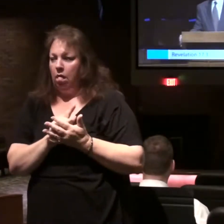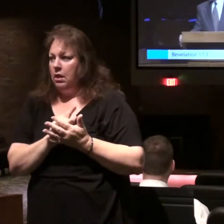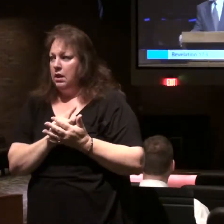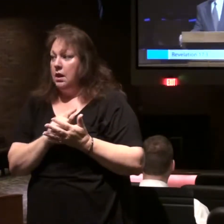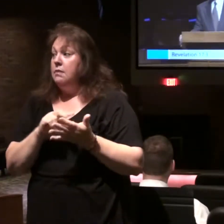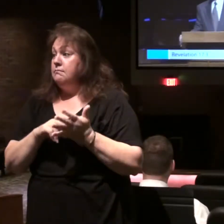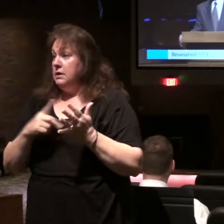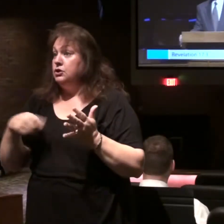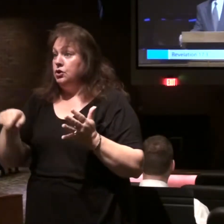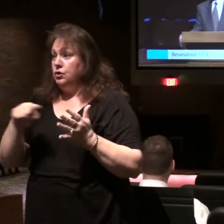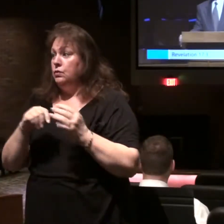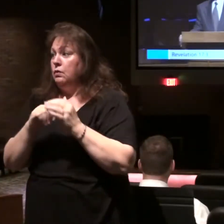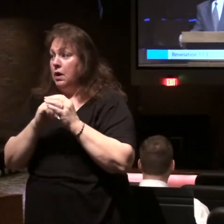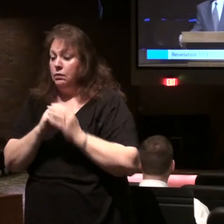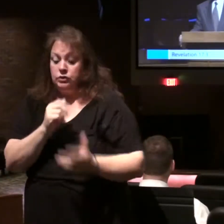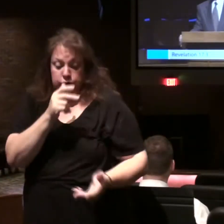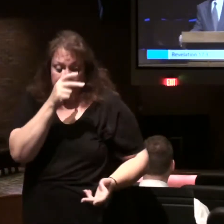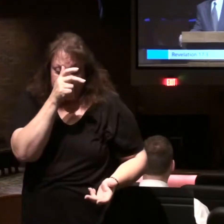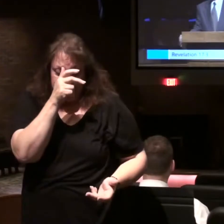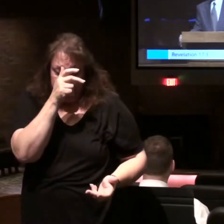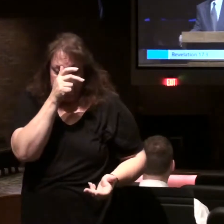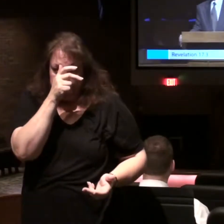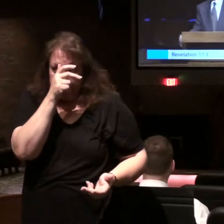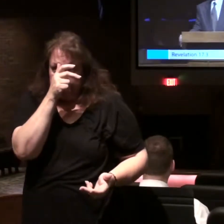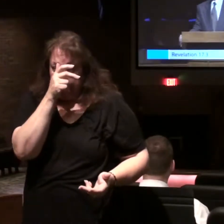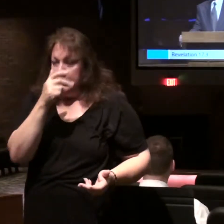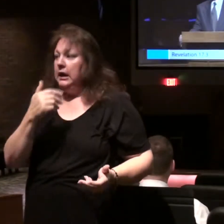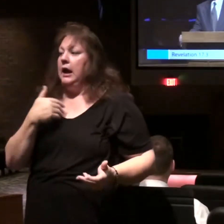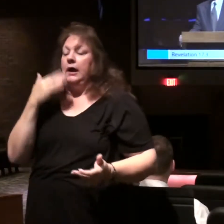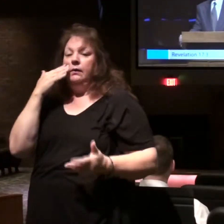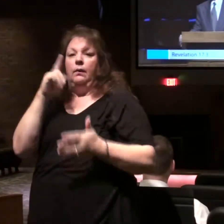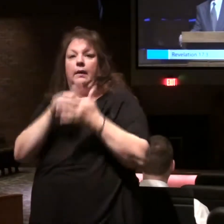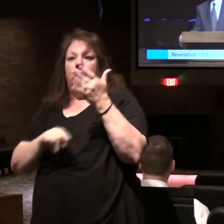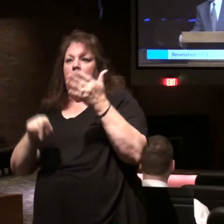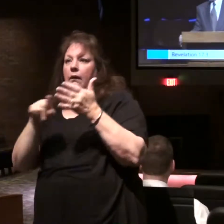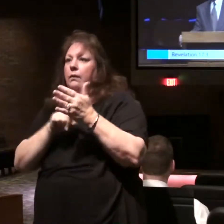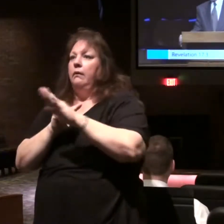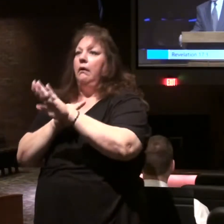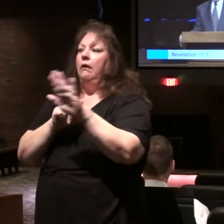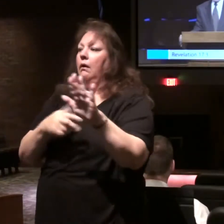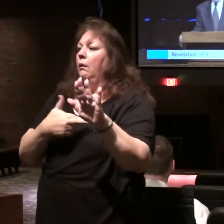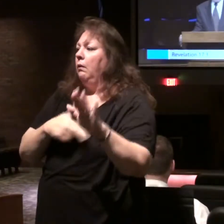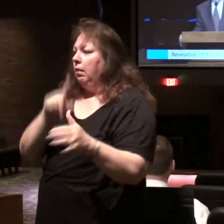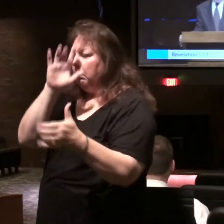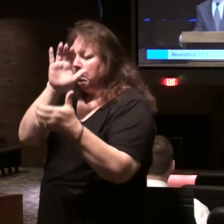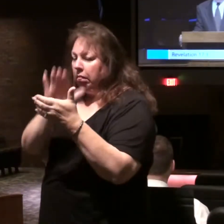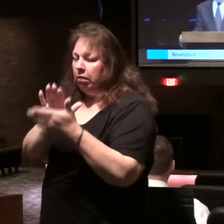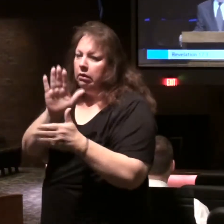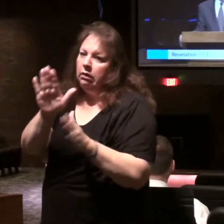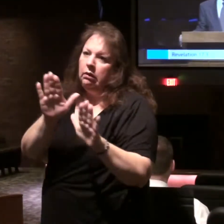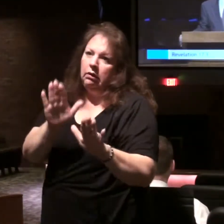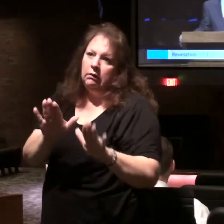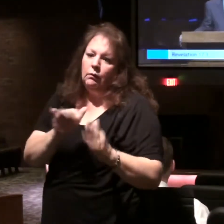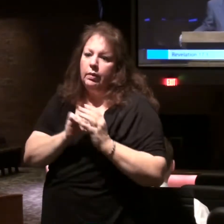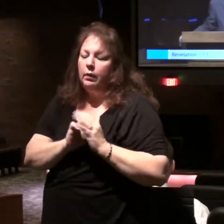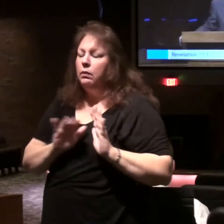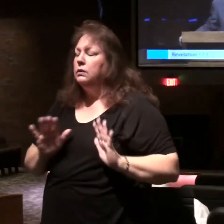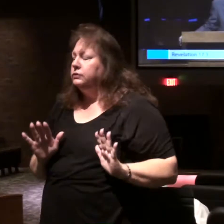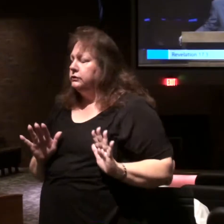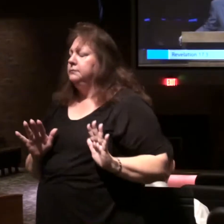worship of the devil. And we're not supposed to criticize other people's religion, other people's worship.